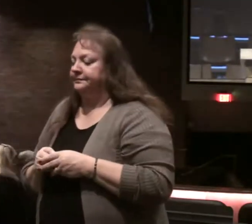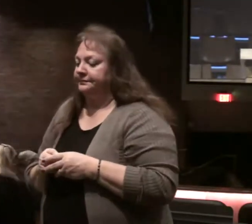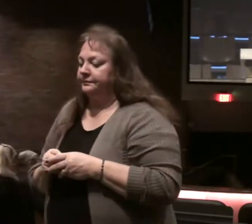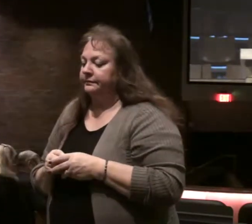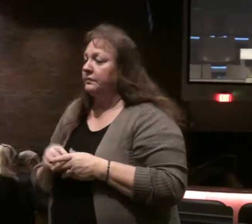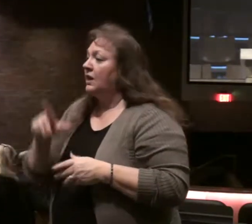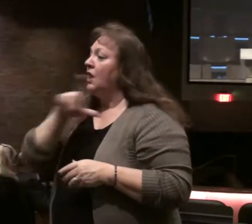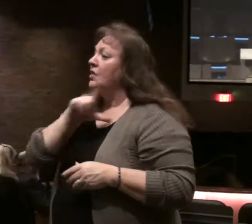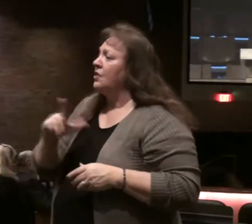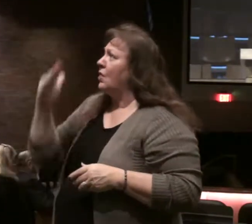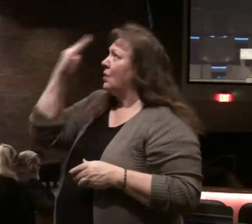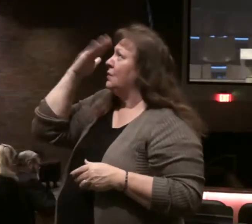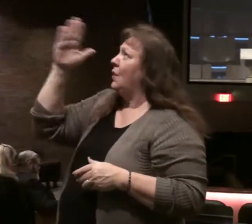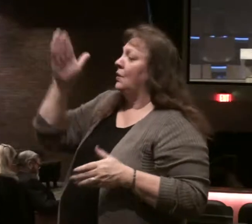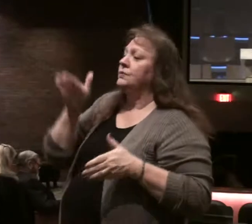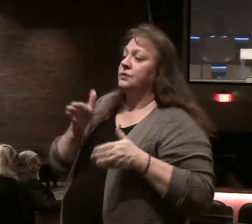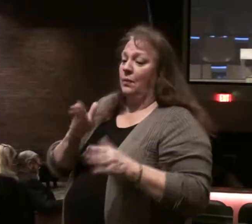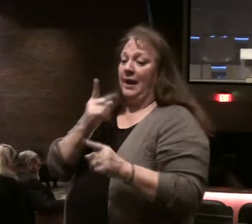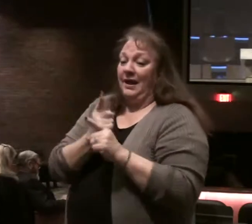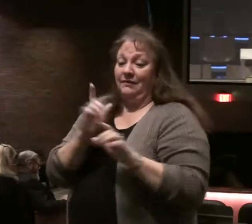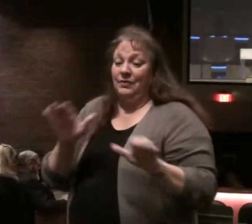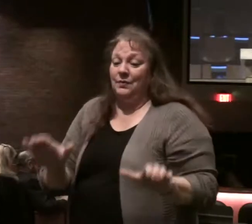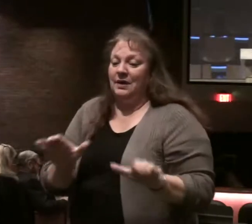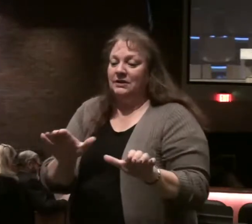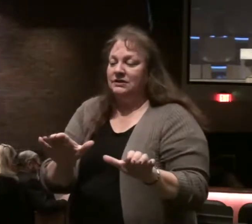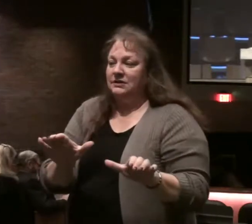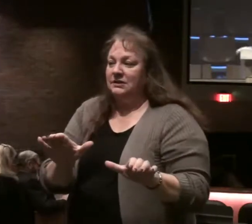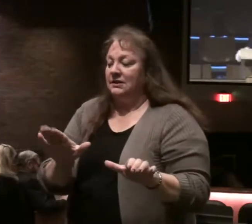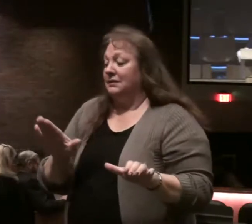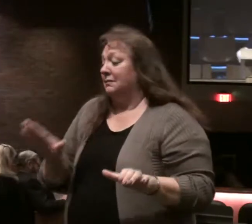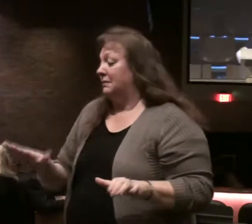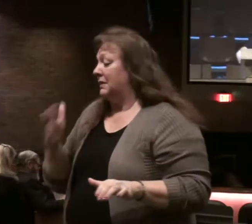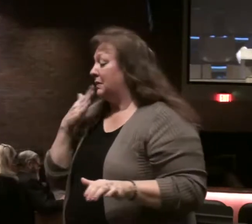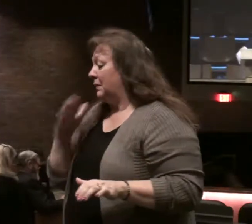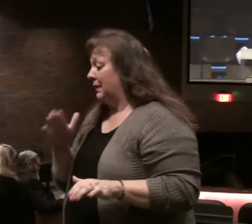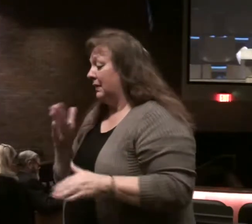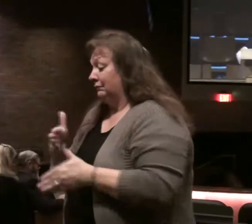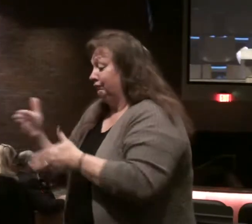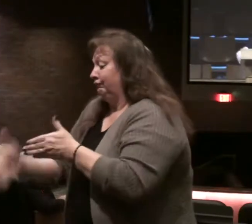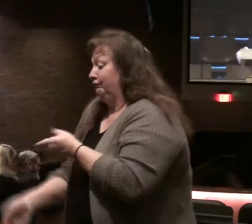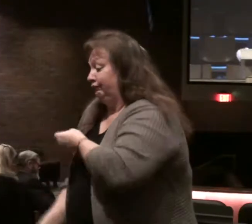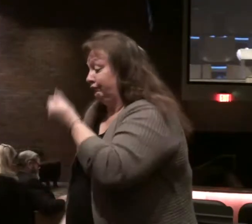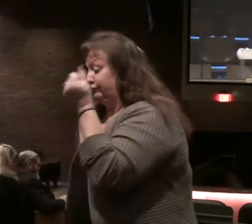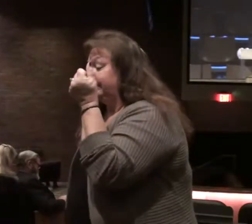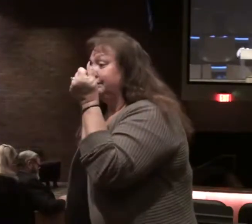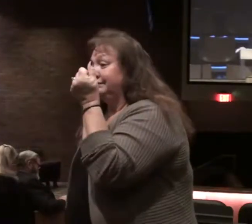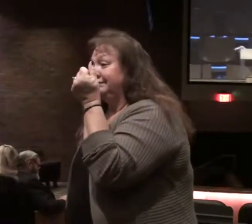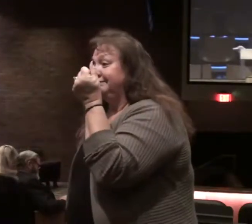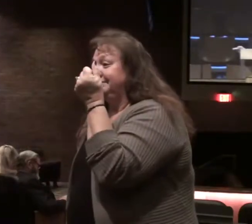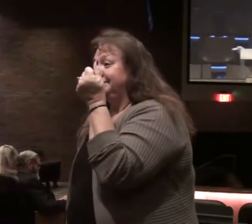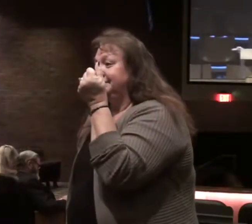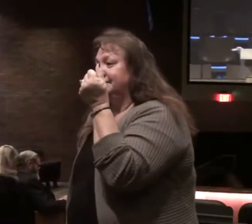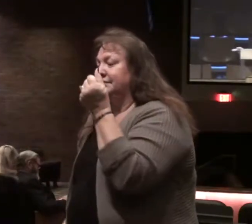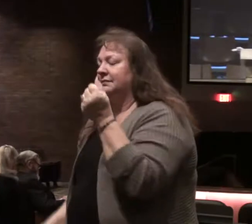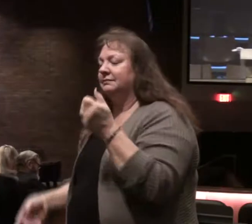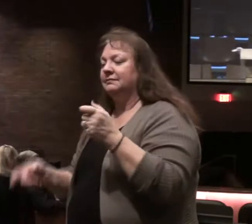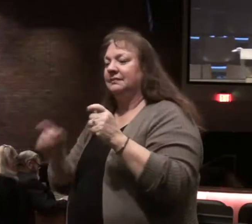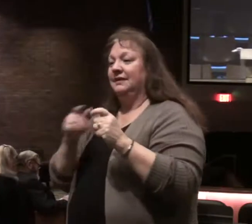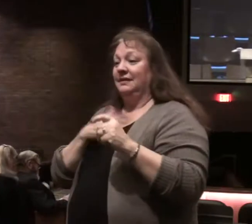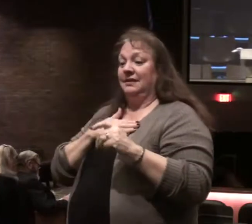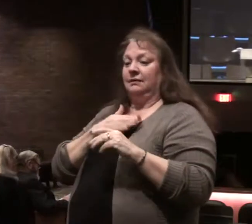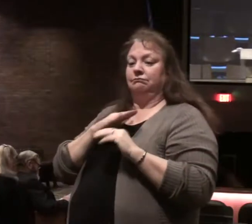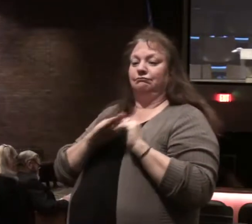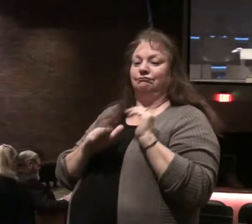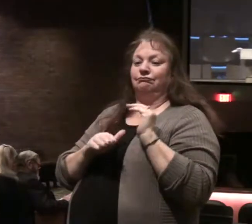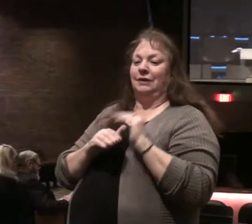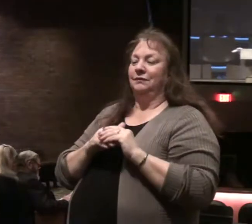for the Lord knows the way of the righteous but the way of the wicked will perish you know a comforting fact for the believer